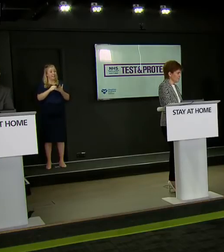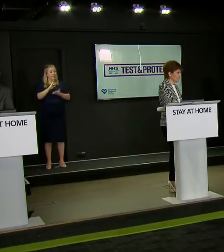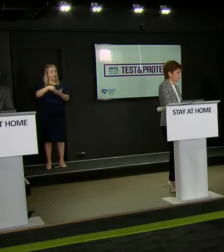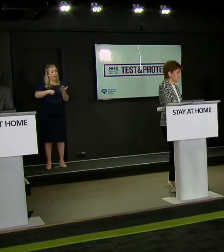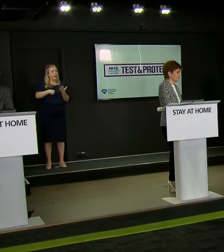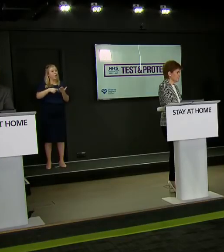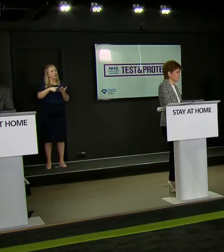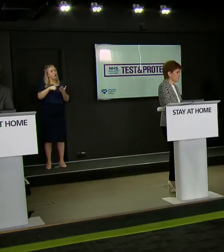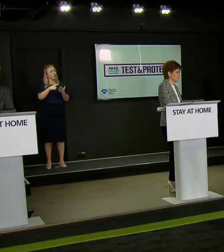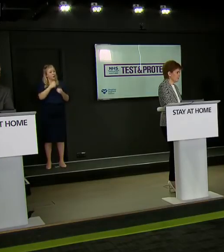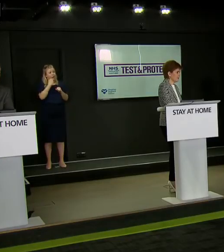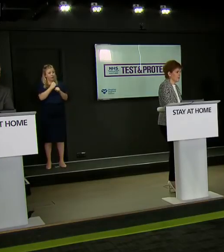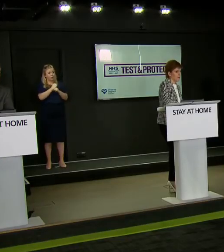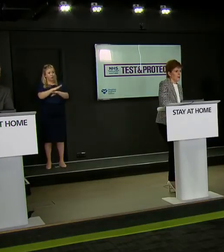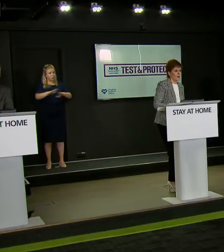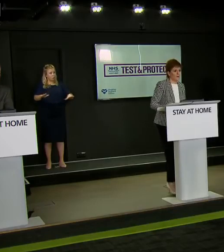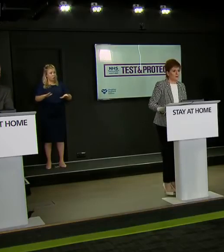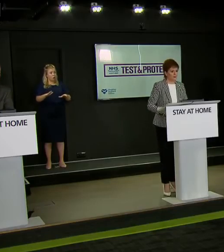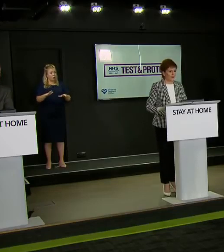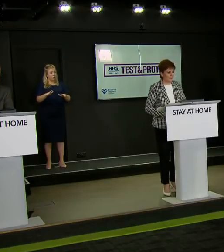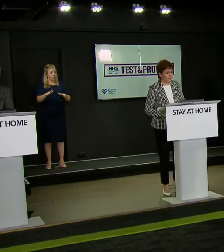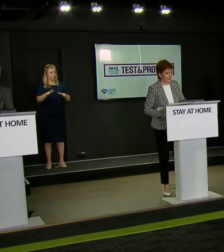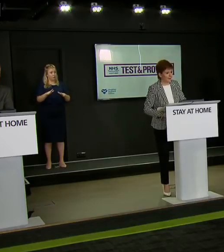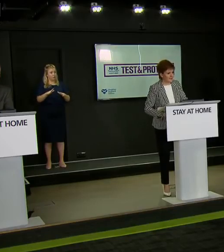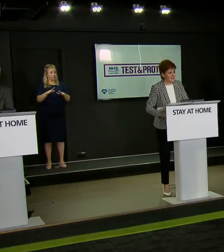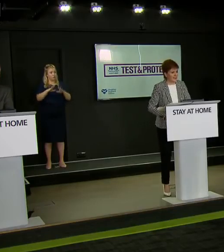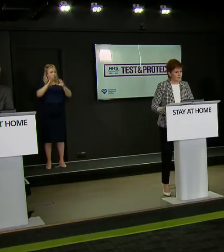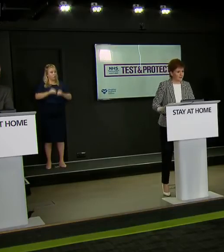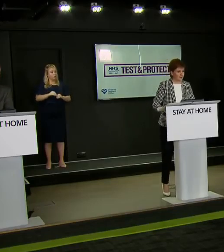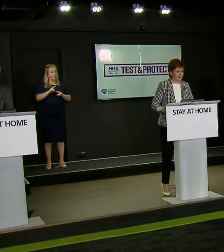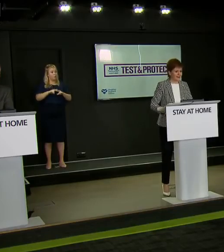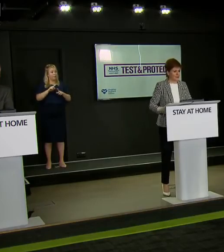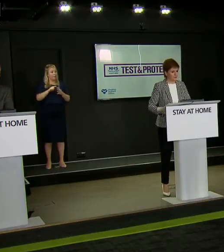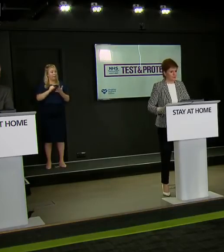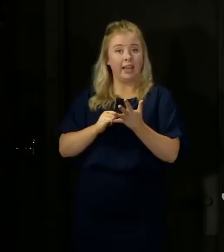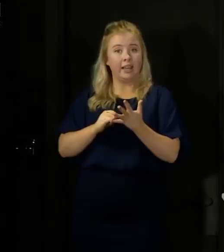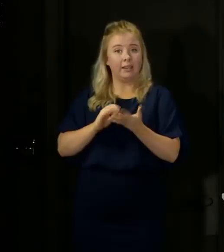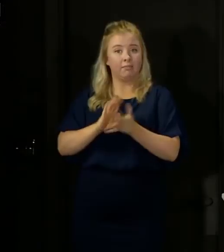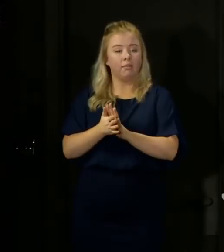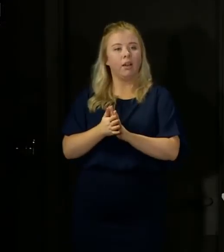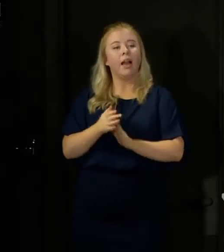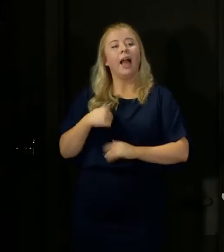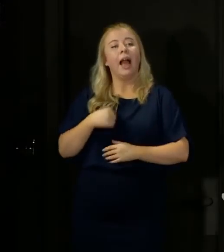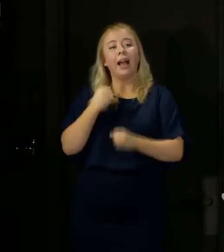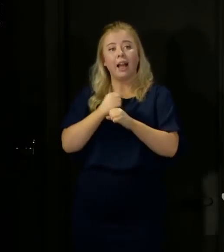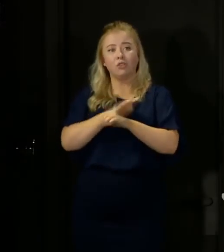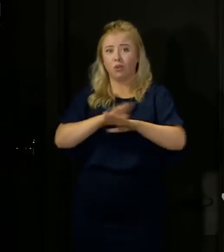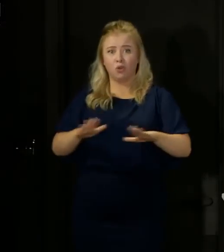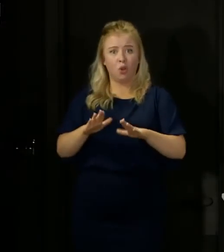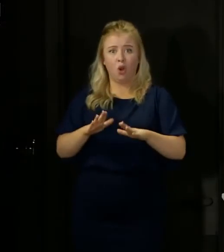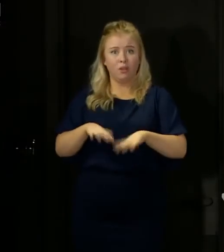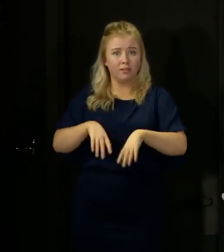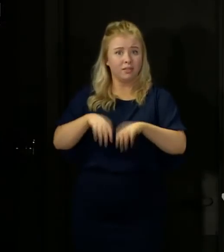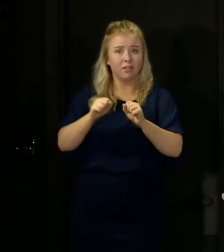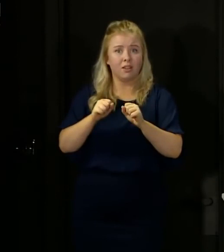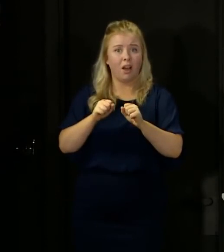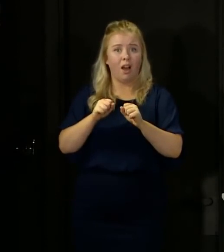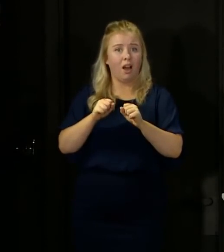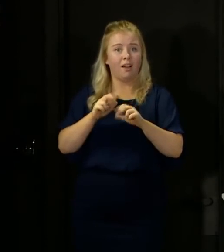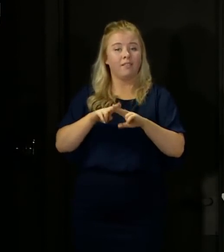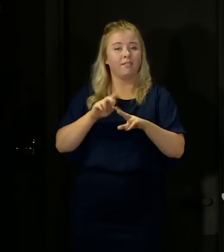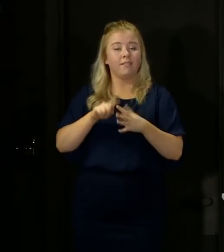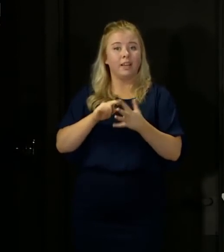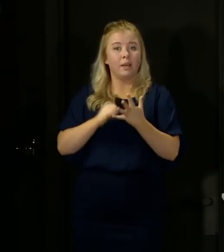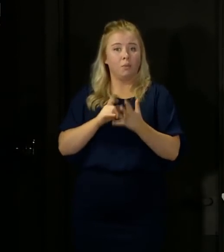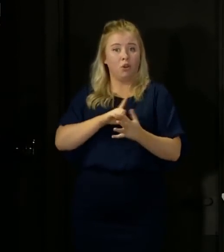scrap tuition fees? Well, I will guarantee that I will not introduce tuition fees. It's free